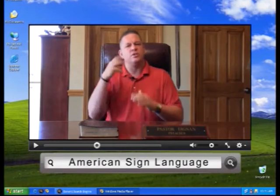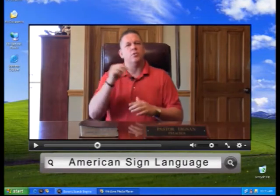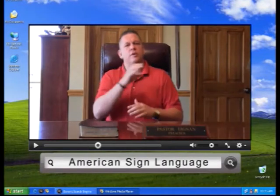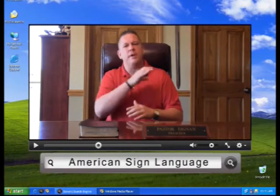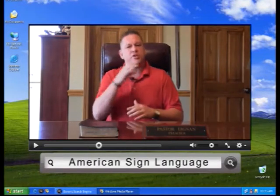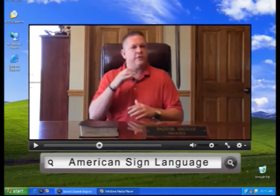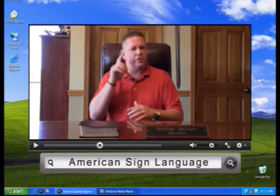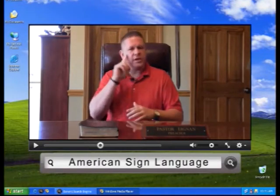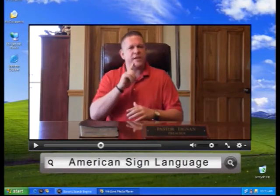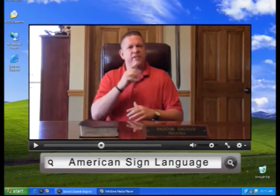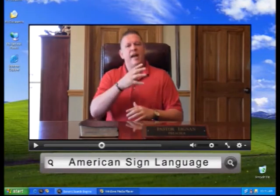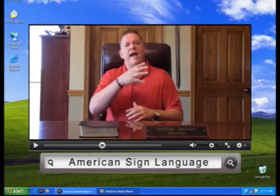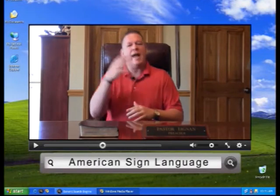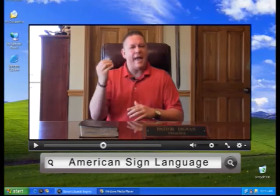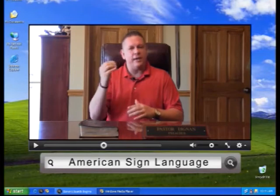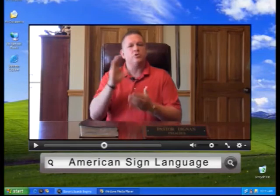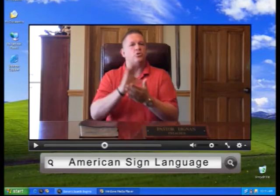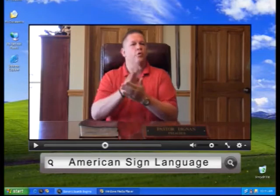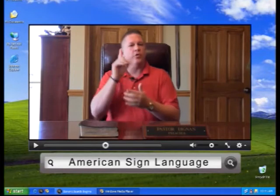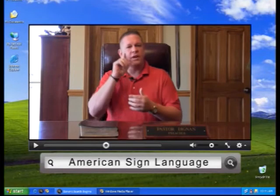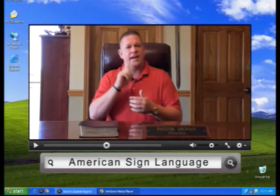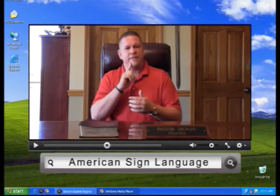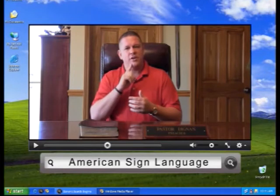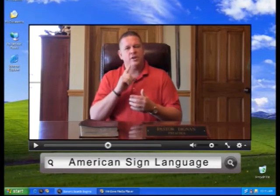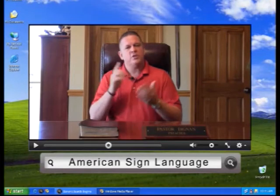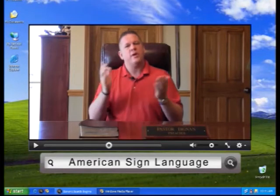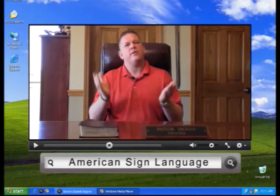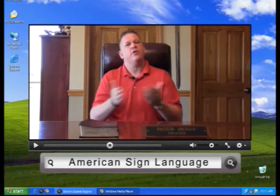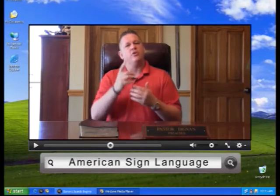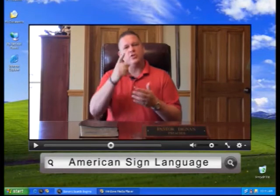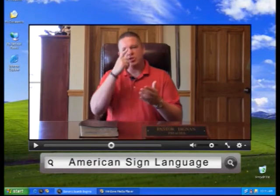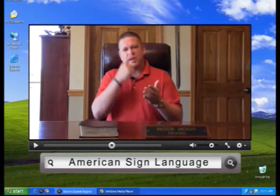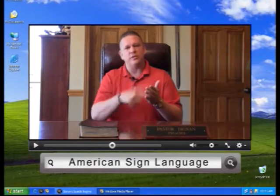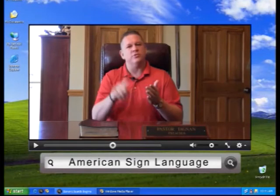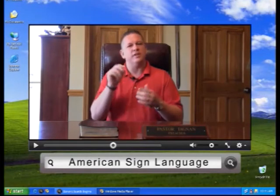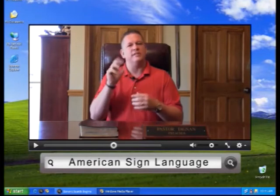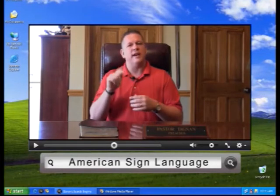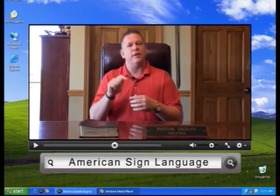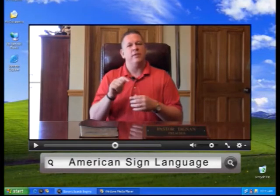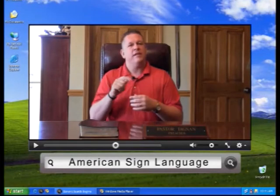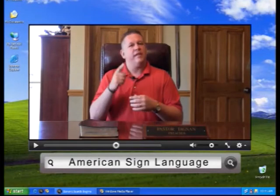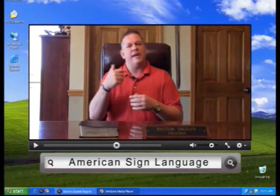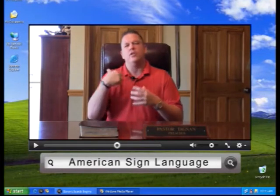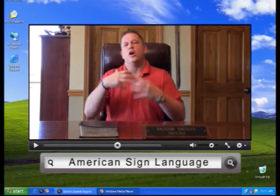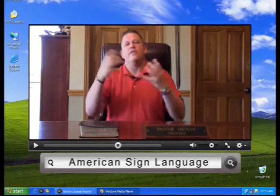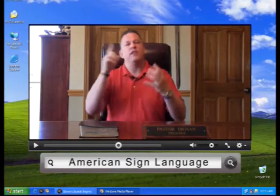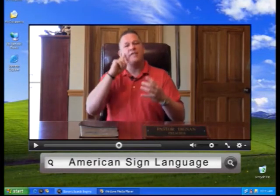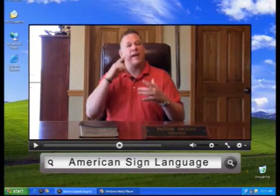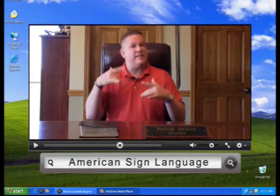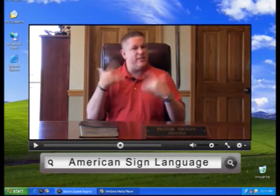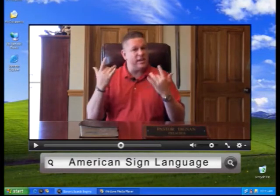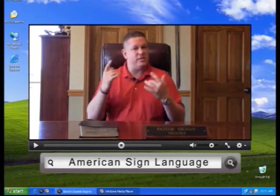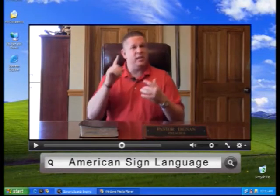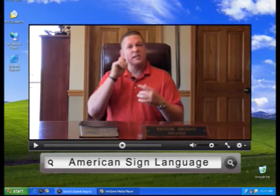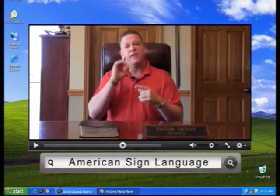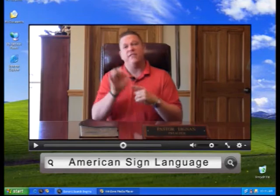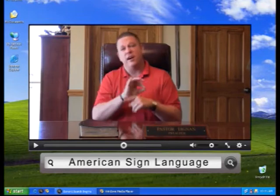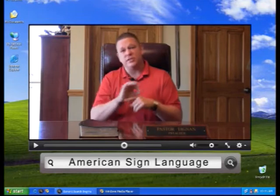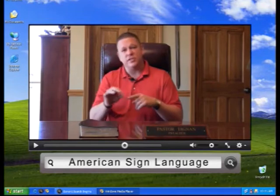its own commission for the deaf and school for the deaf. So I would encourage you to check those things out. They have a lot of deaf activities, deaf functions,